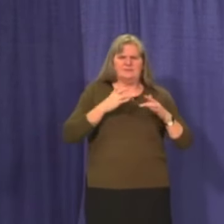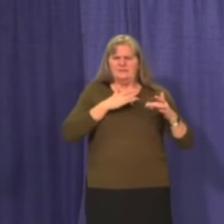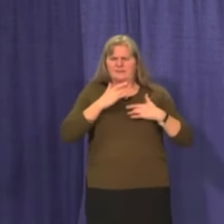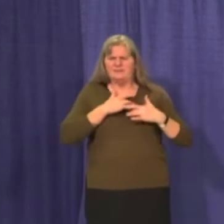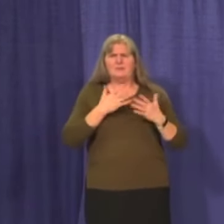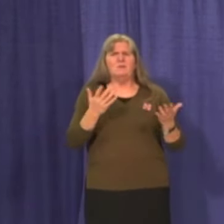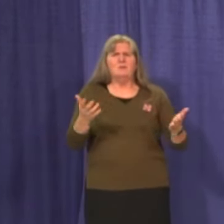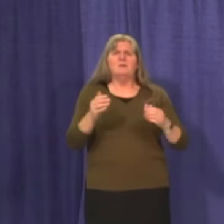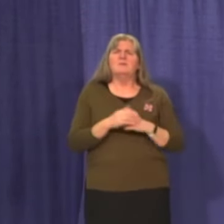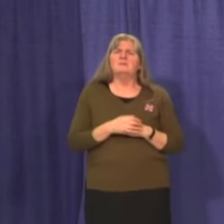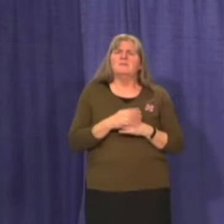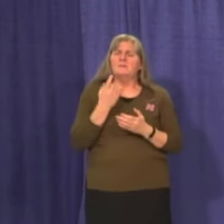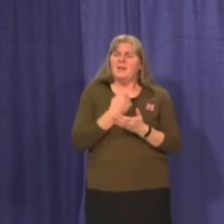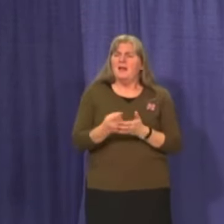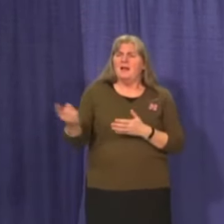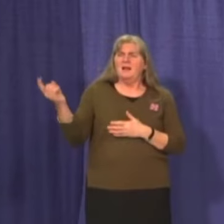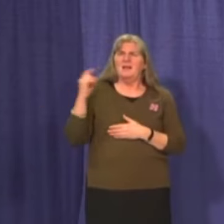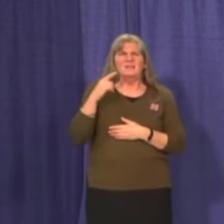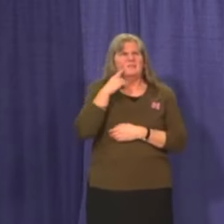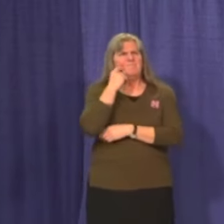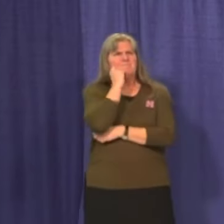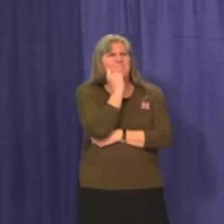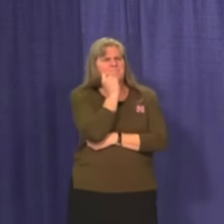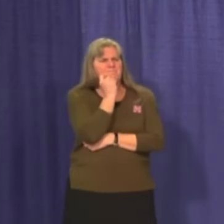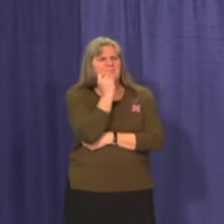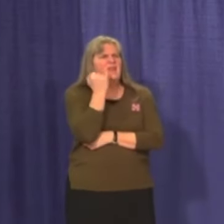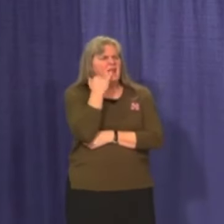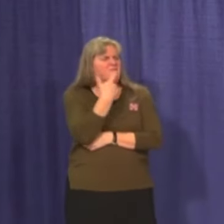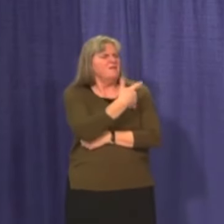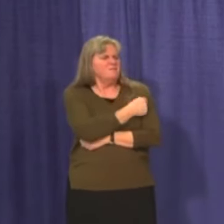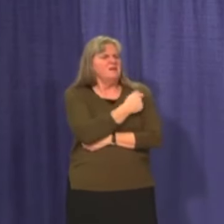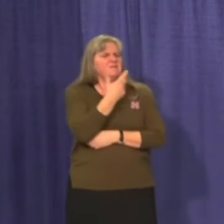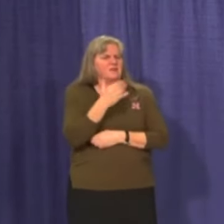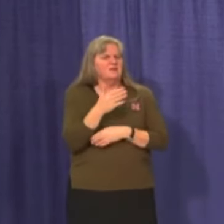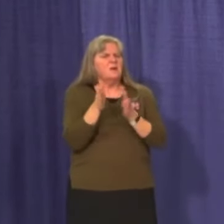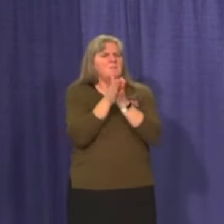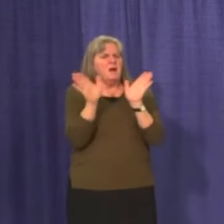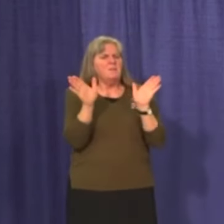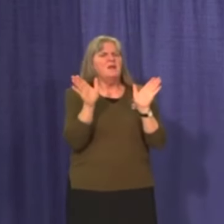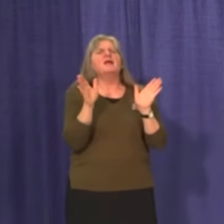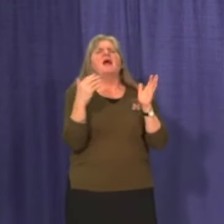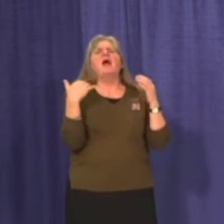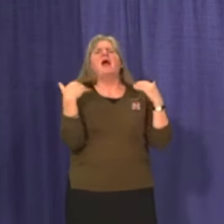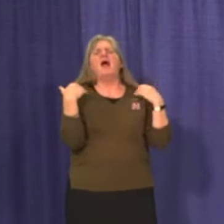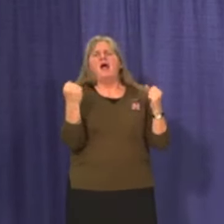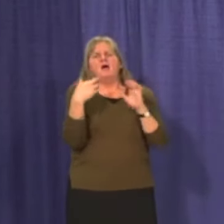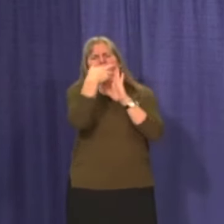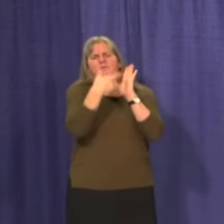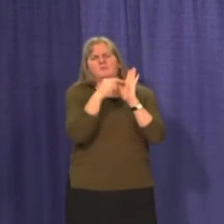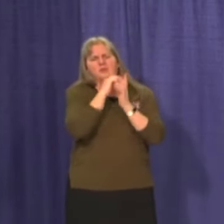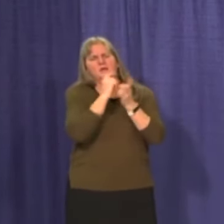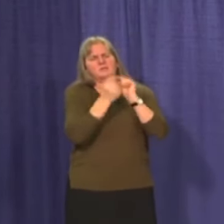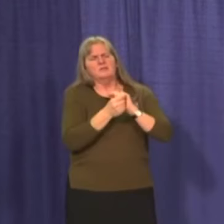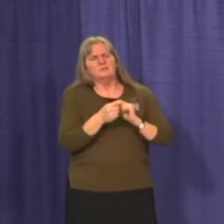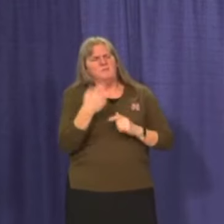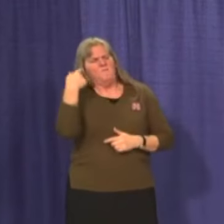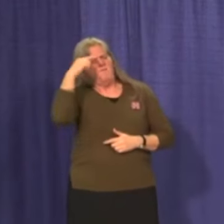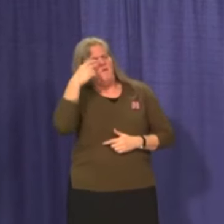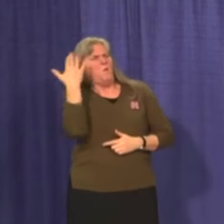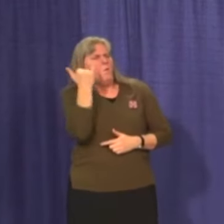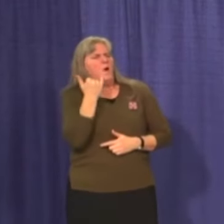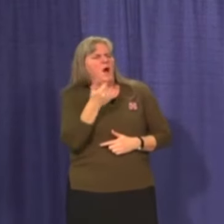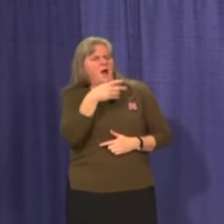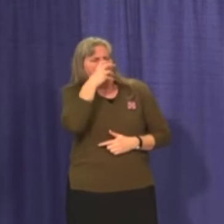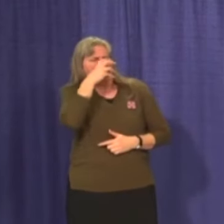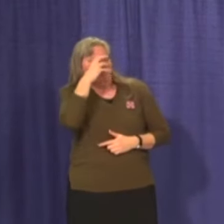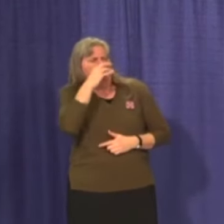week. If we get vaccinated and nothing changes in our public health measures, then what's the point? Well, the point is